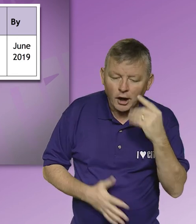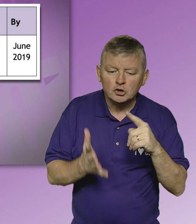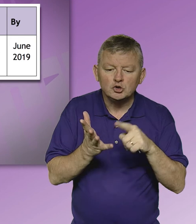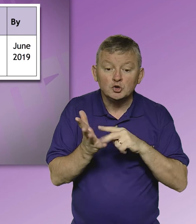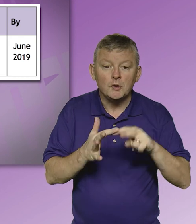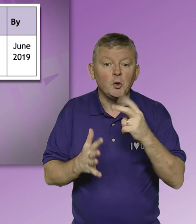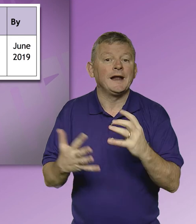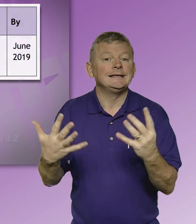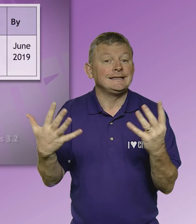June 2019